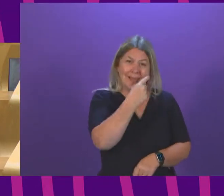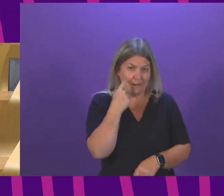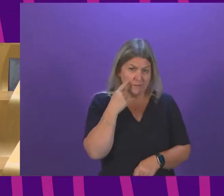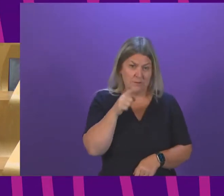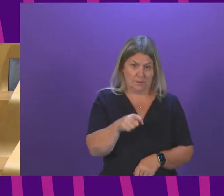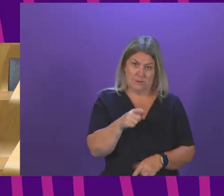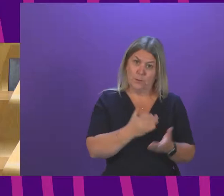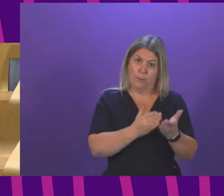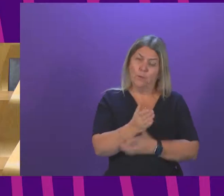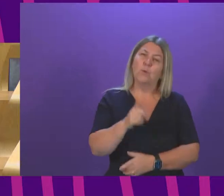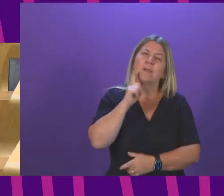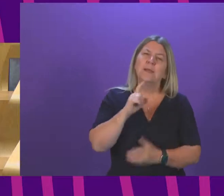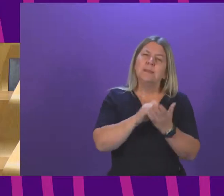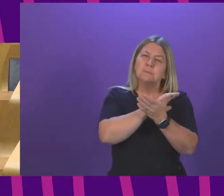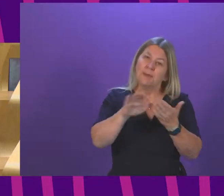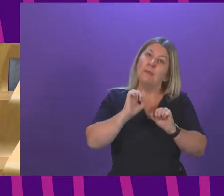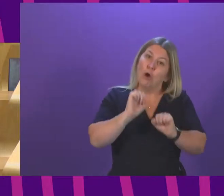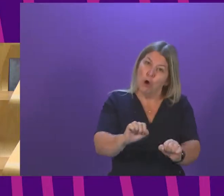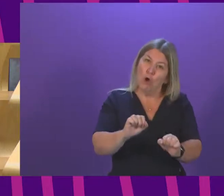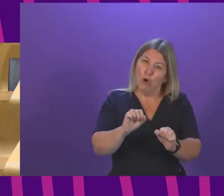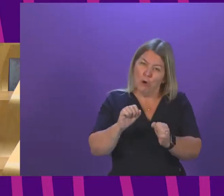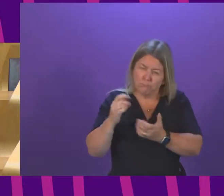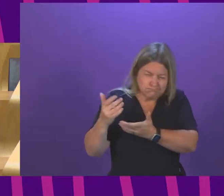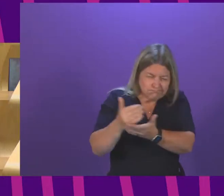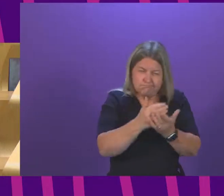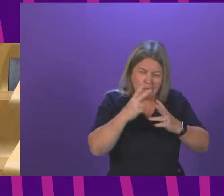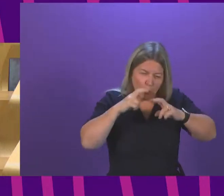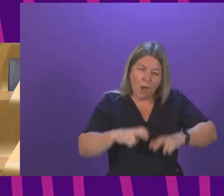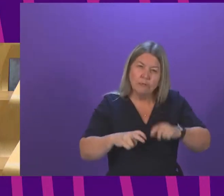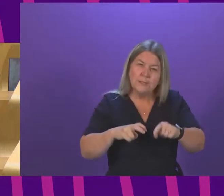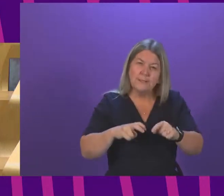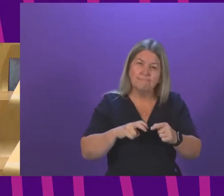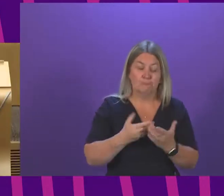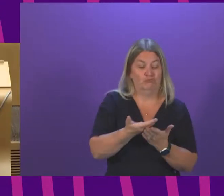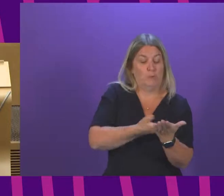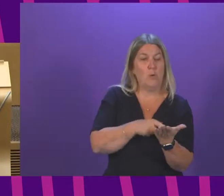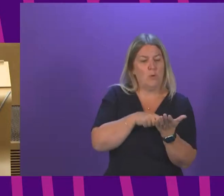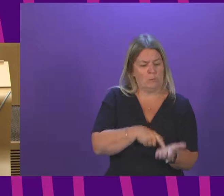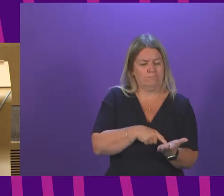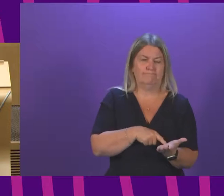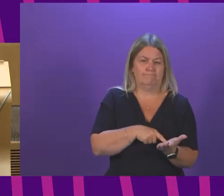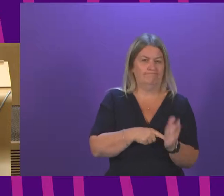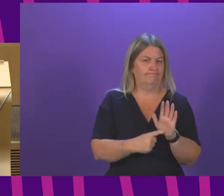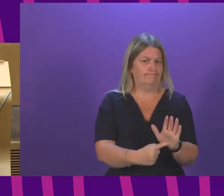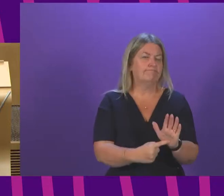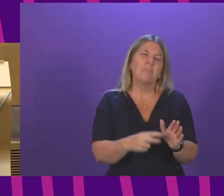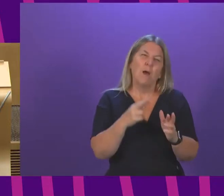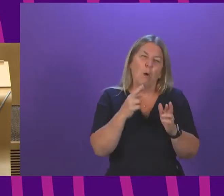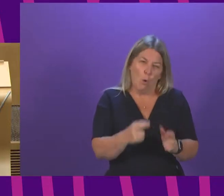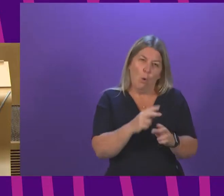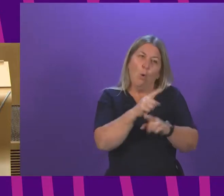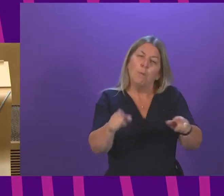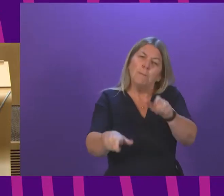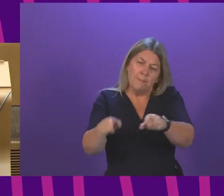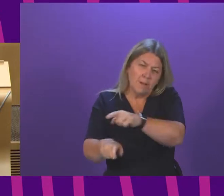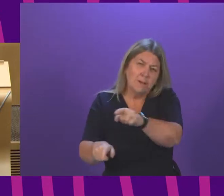Smith, the power of her conclusions, I hope, provides some assurance to survivors that their